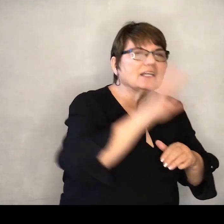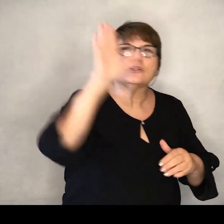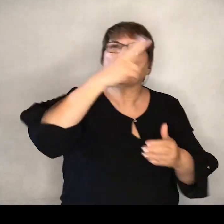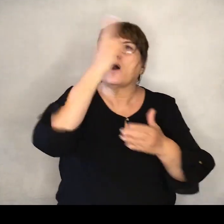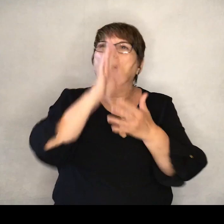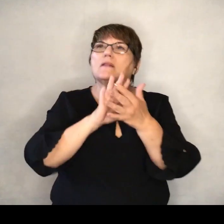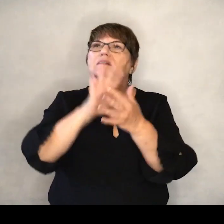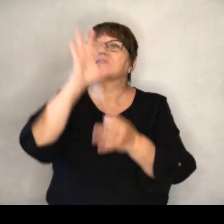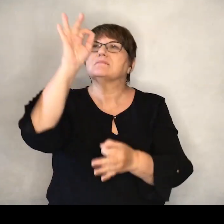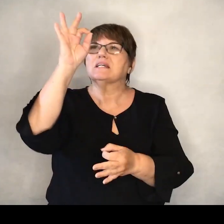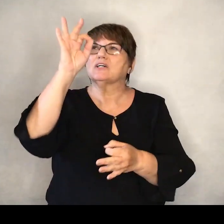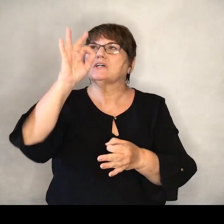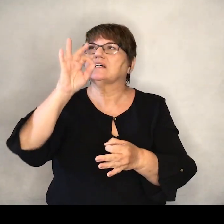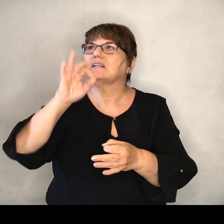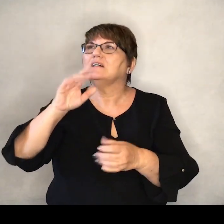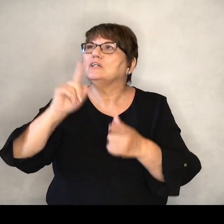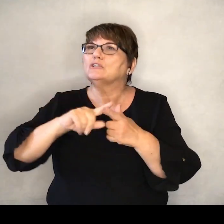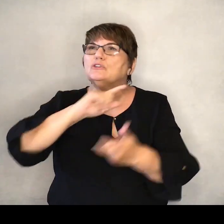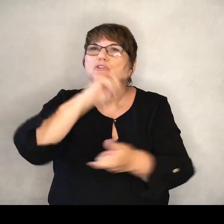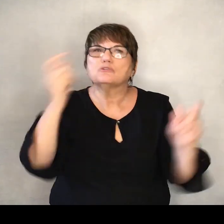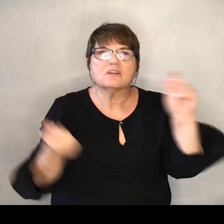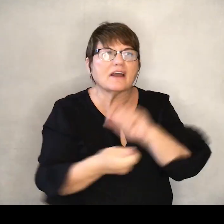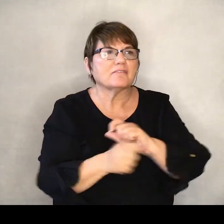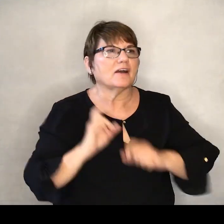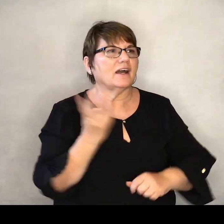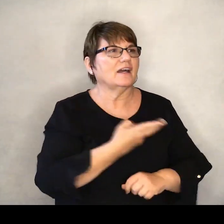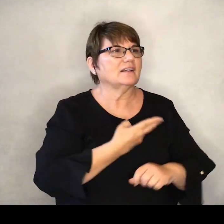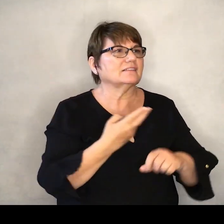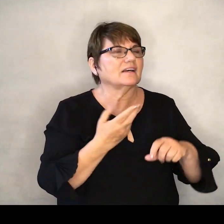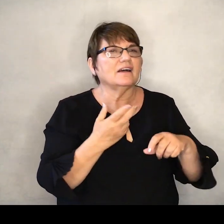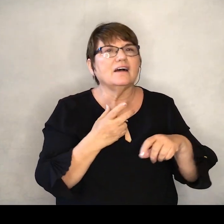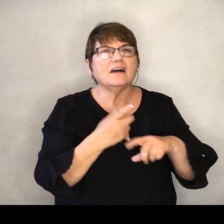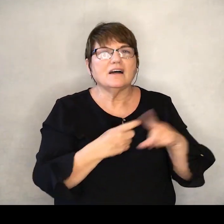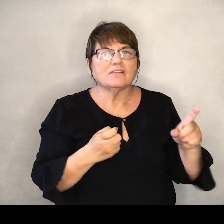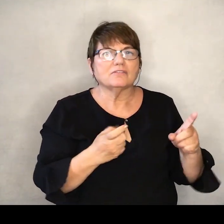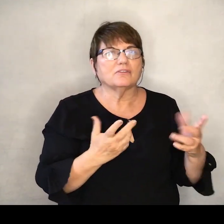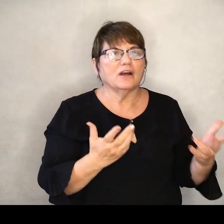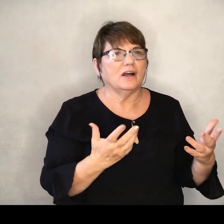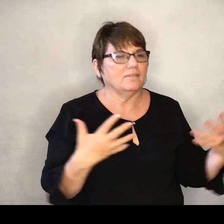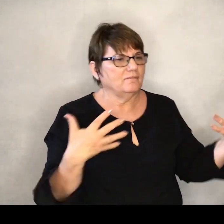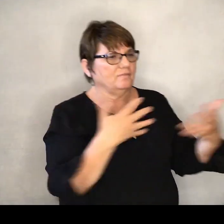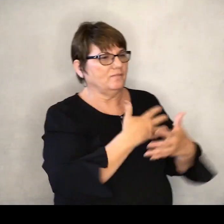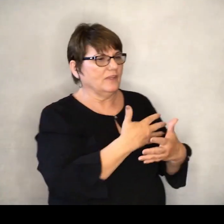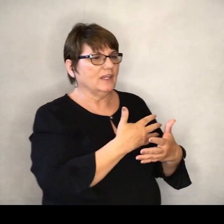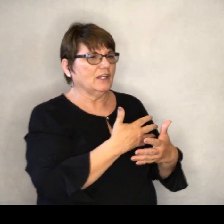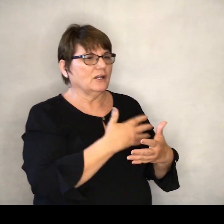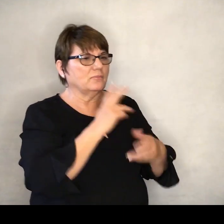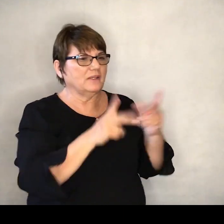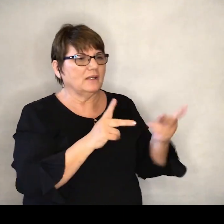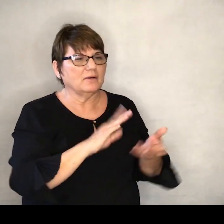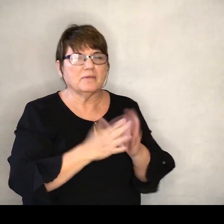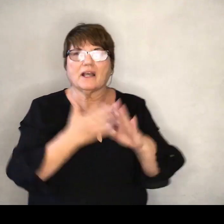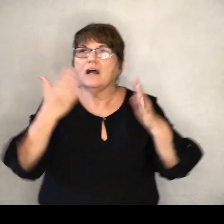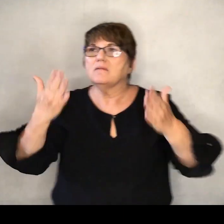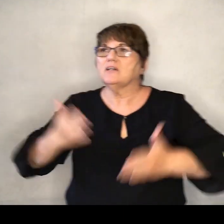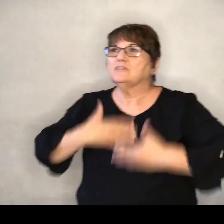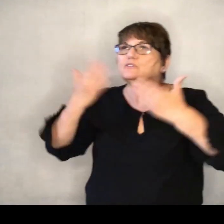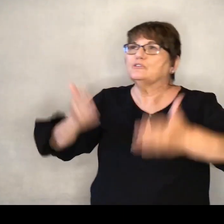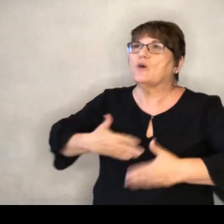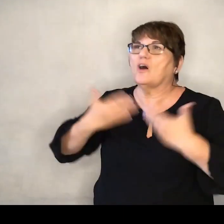Spirit to transform us from creatures of abject fear into people joyously